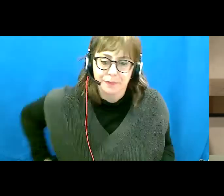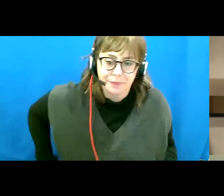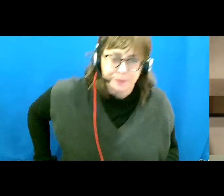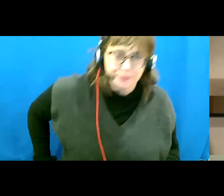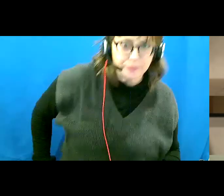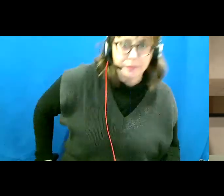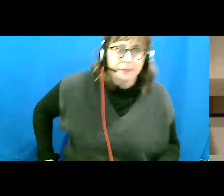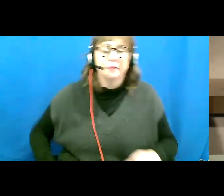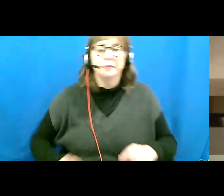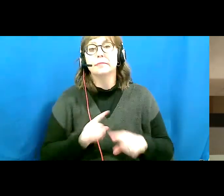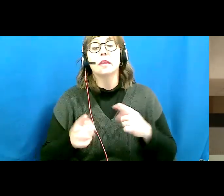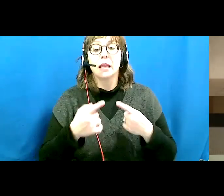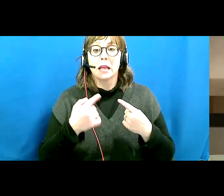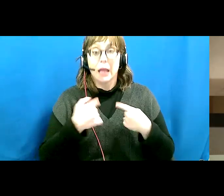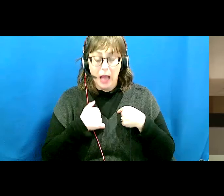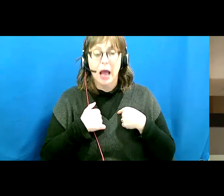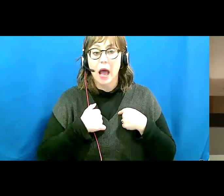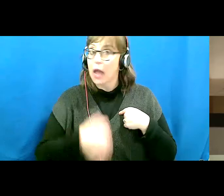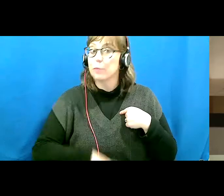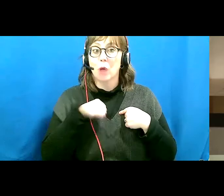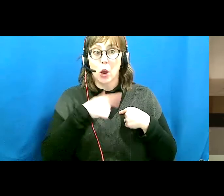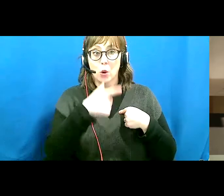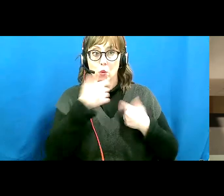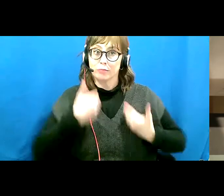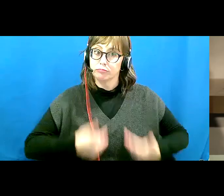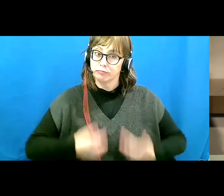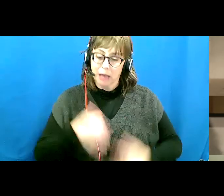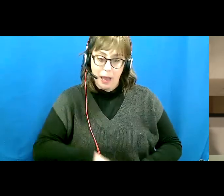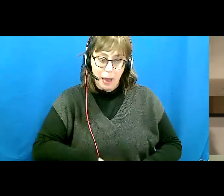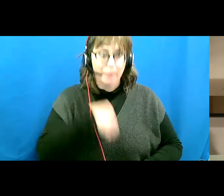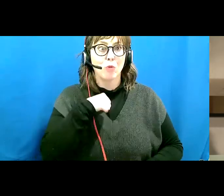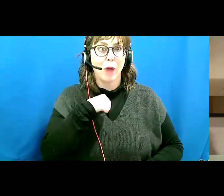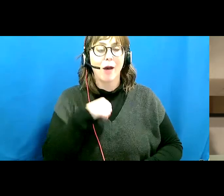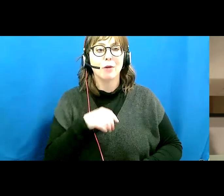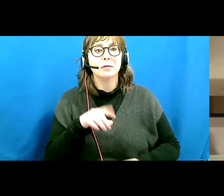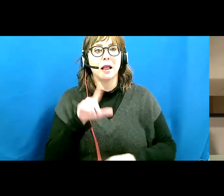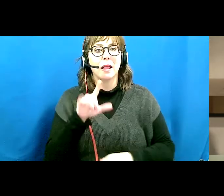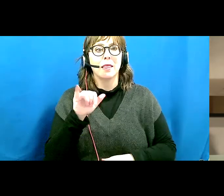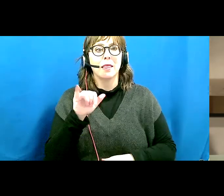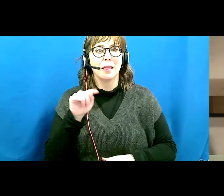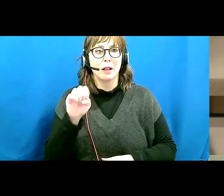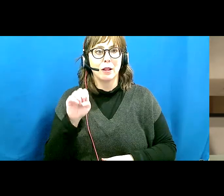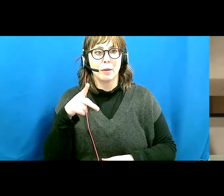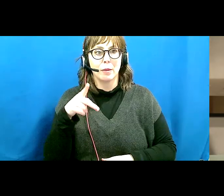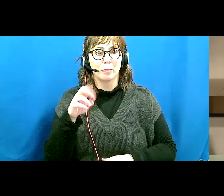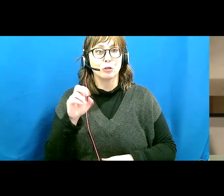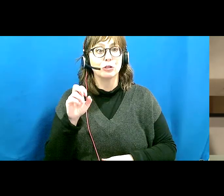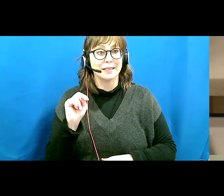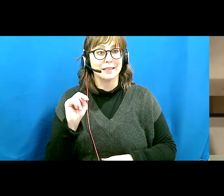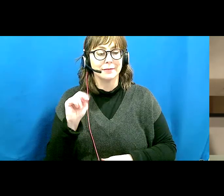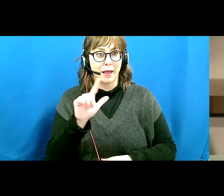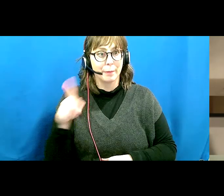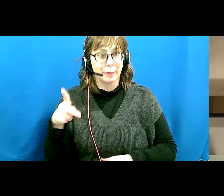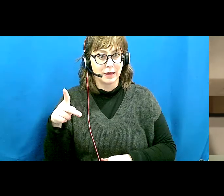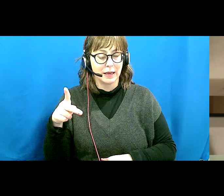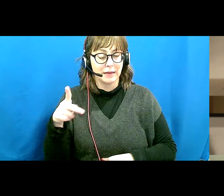declaring that I am very proud of who I am and very proud to be a little person. That if given the choice again in life, I would